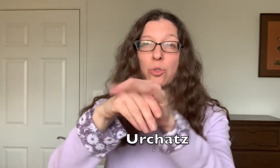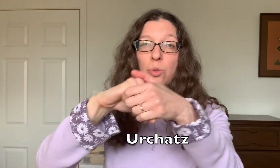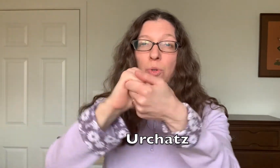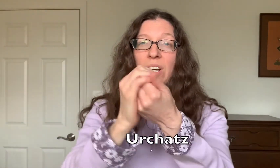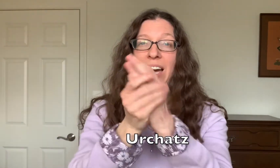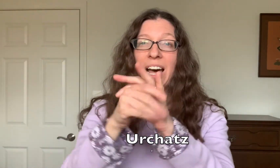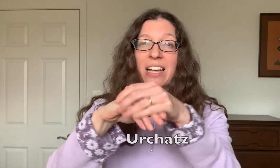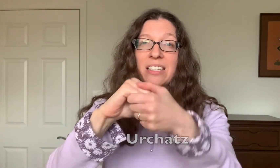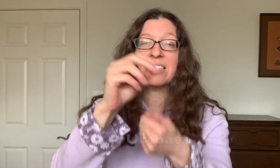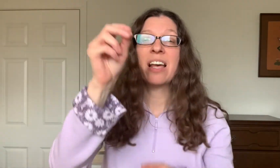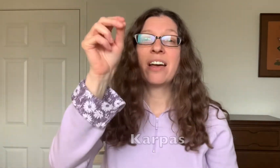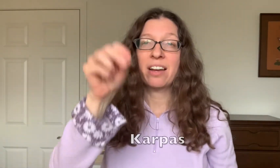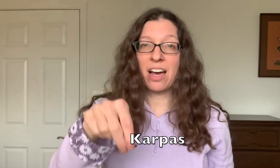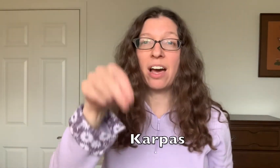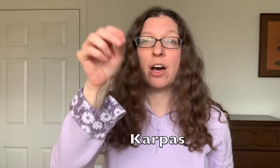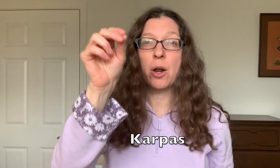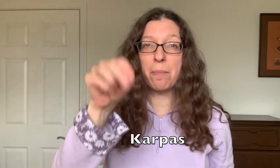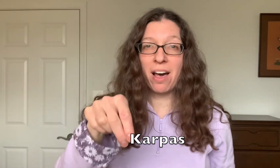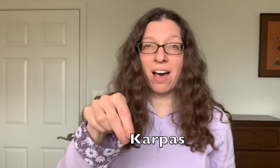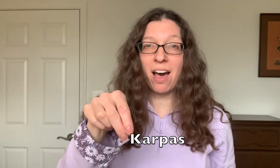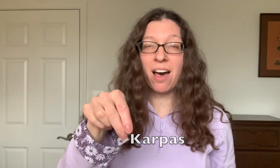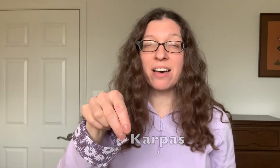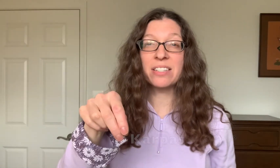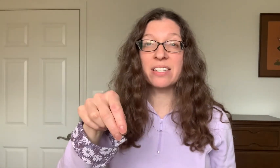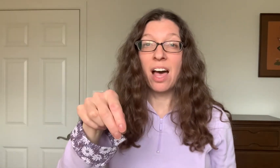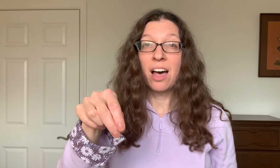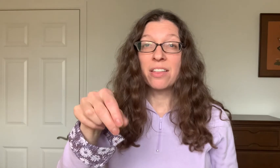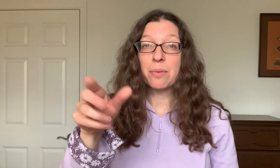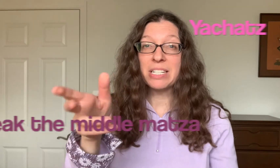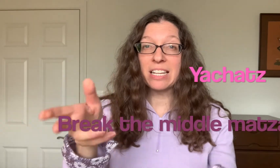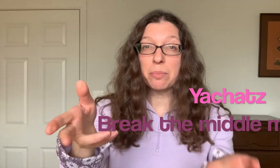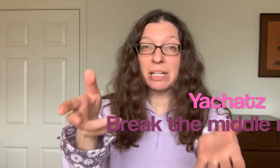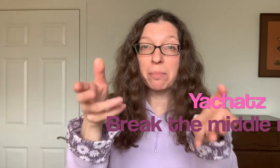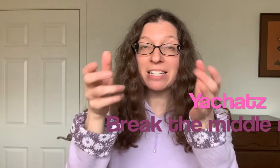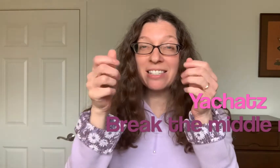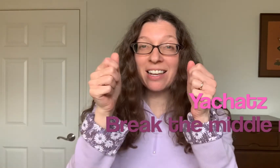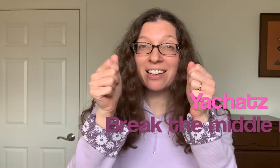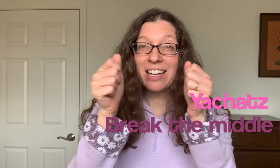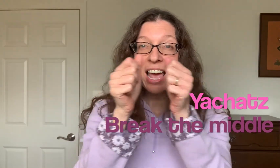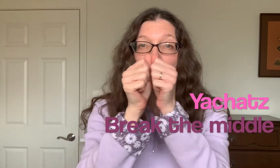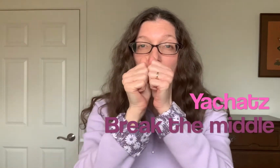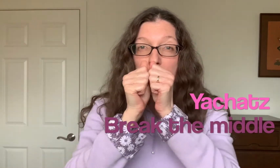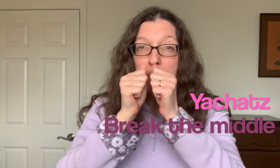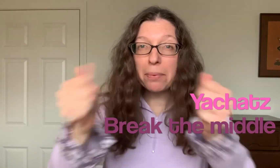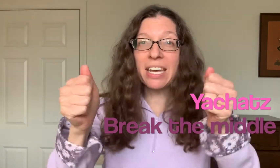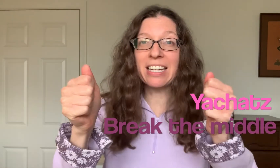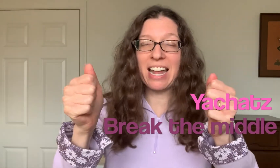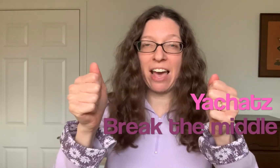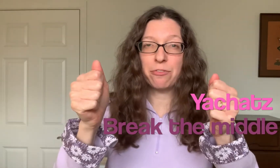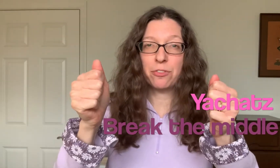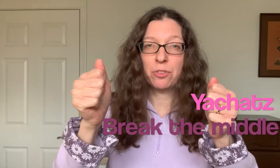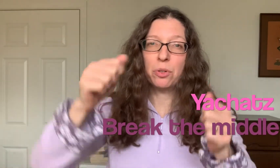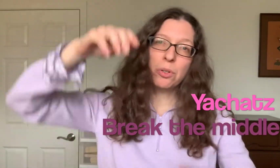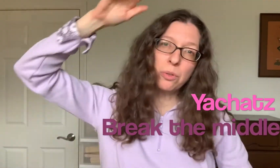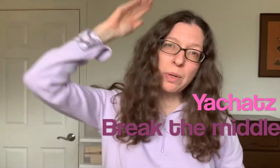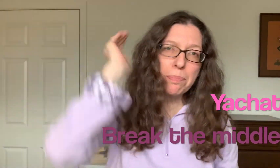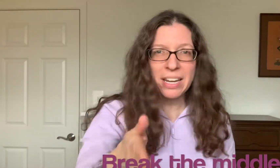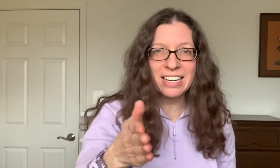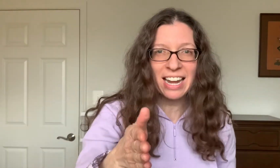Kadeh Shurchatz, Karpas. Then we take the middle matzah and we break it in half. Or we break it in